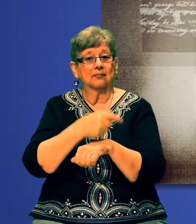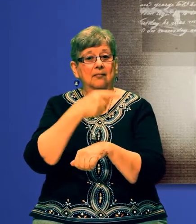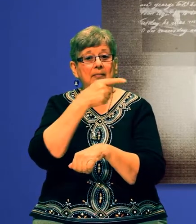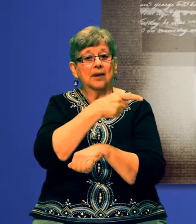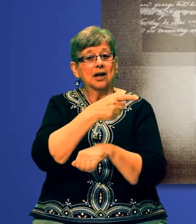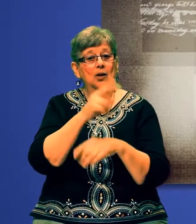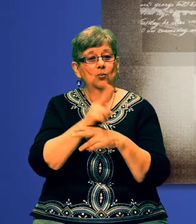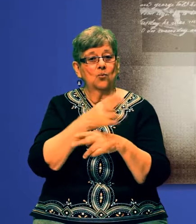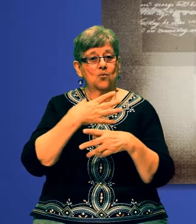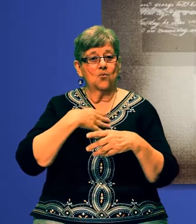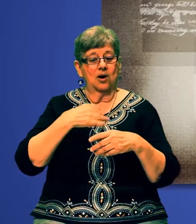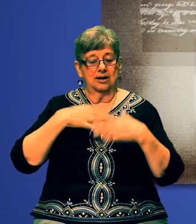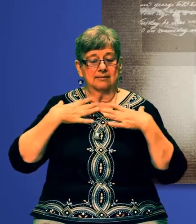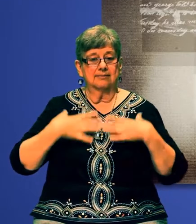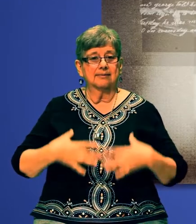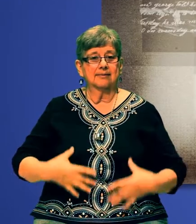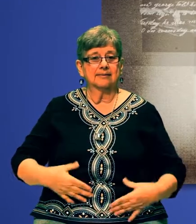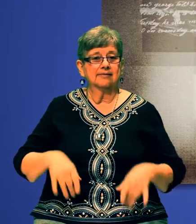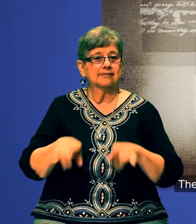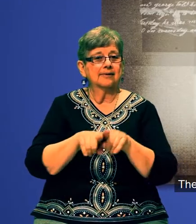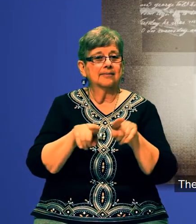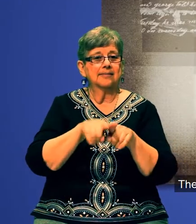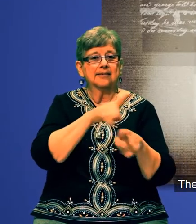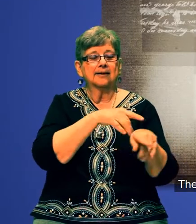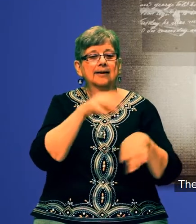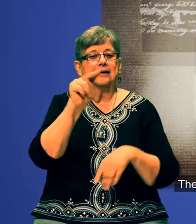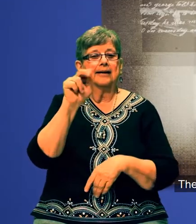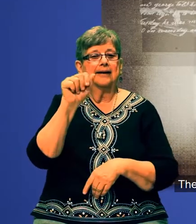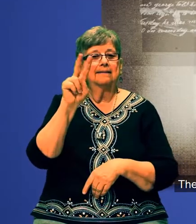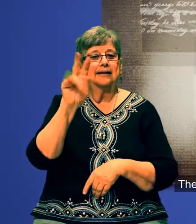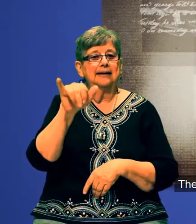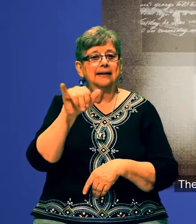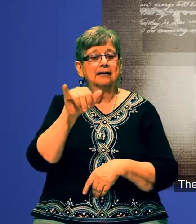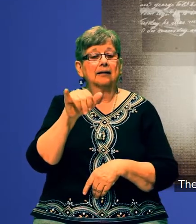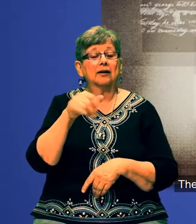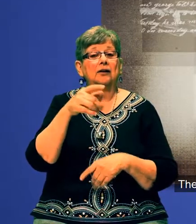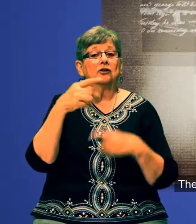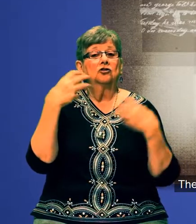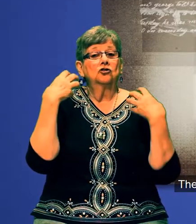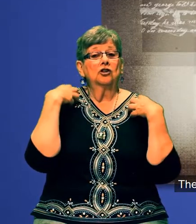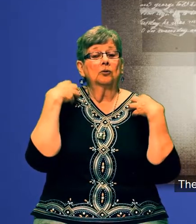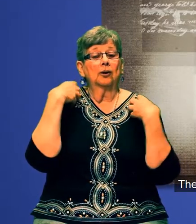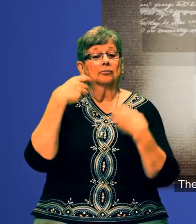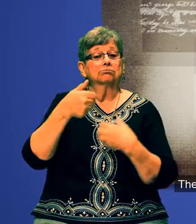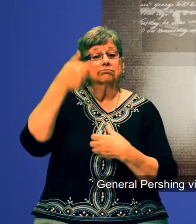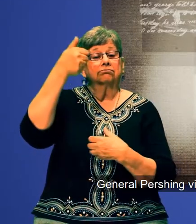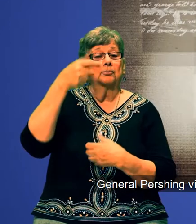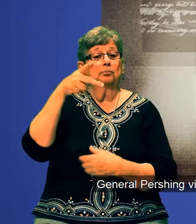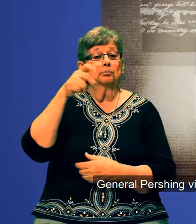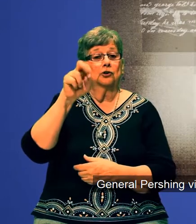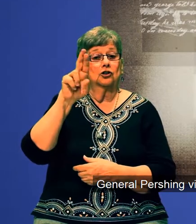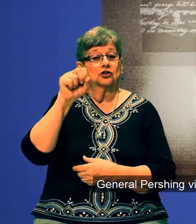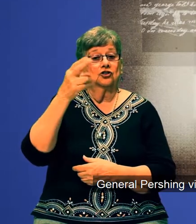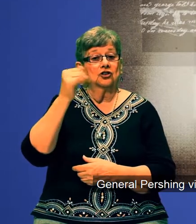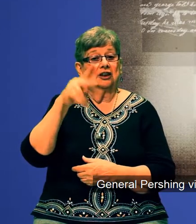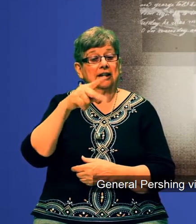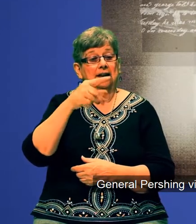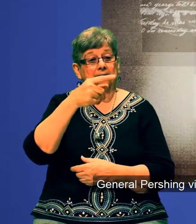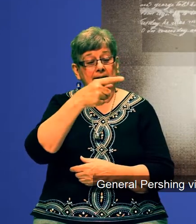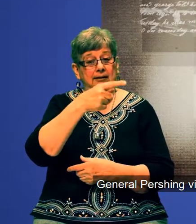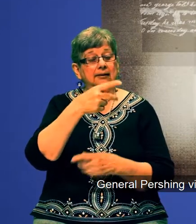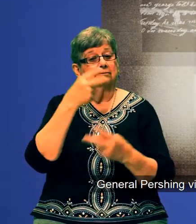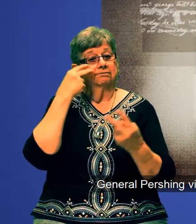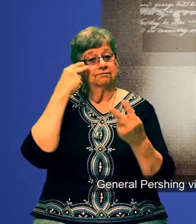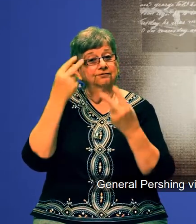In 1936, Sea Scout was formed. They wore white uniforms just like the Navy. General Pershing visited the